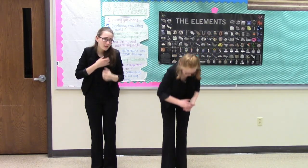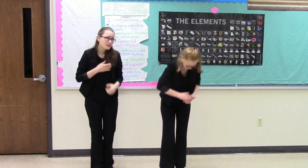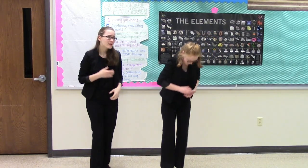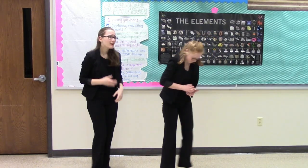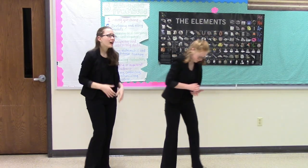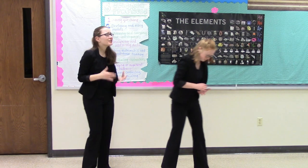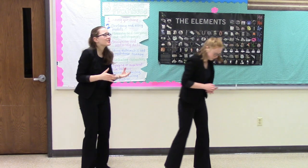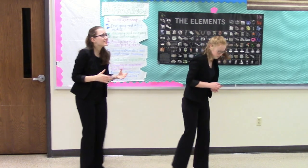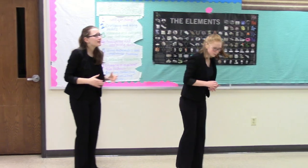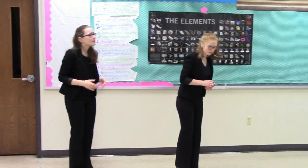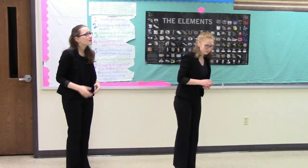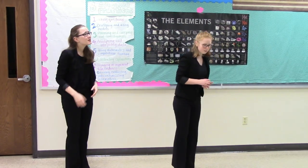I just...